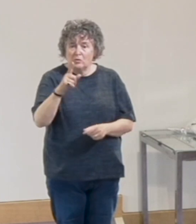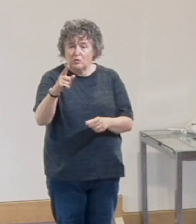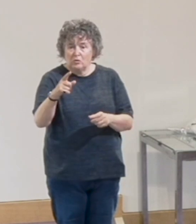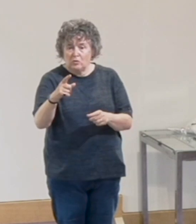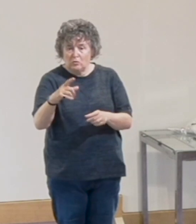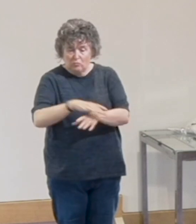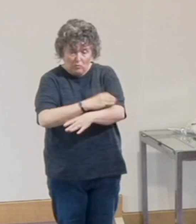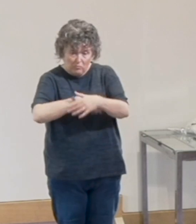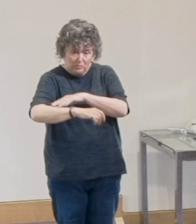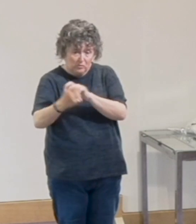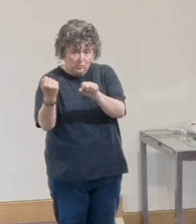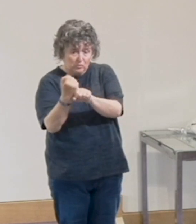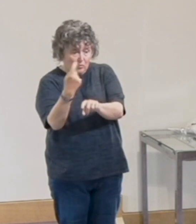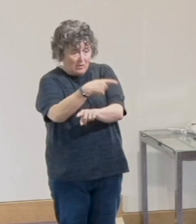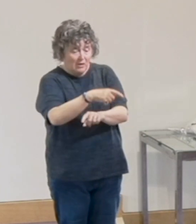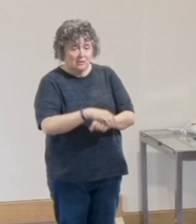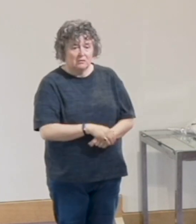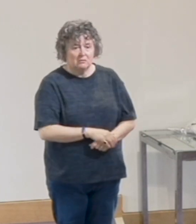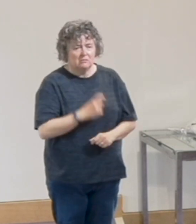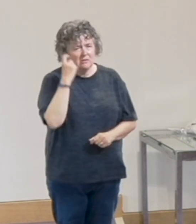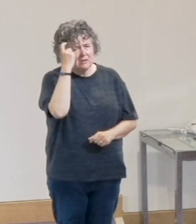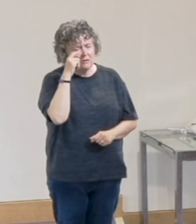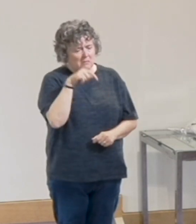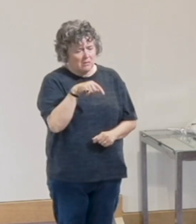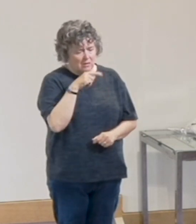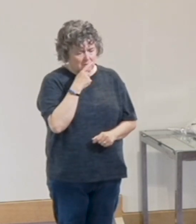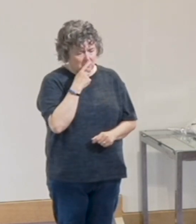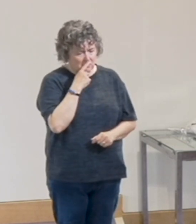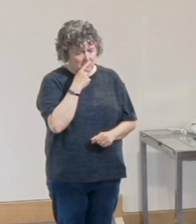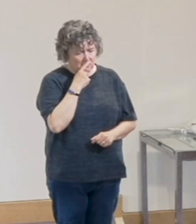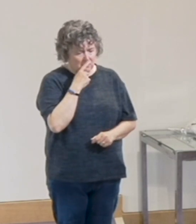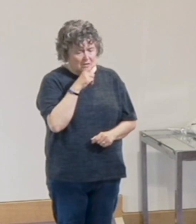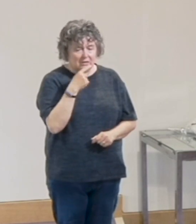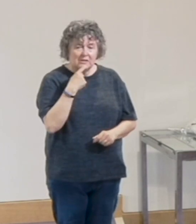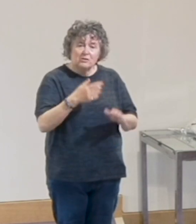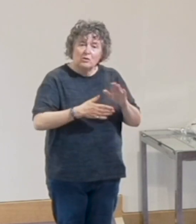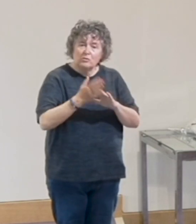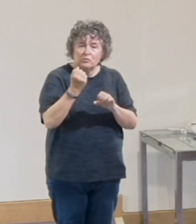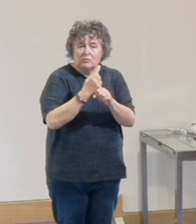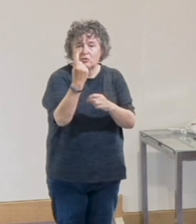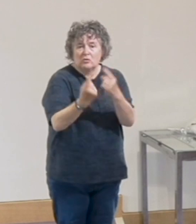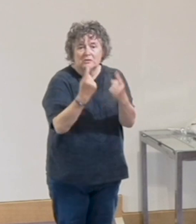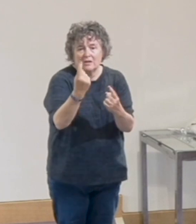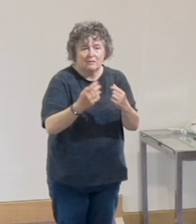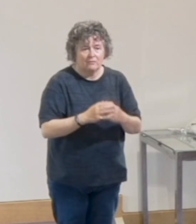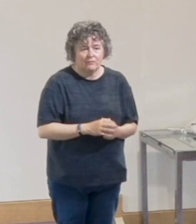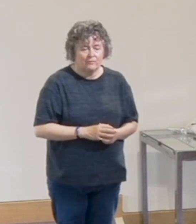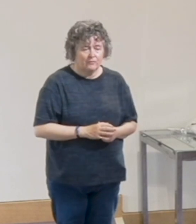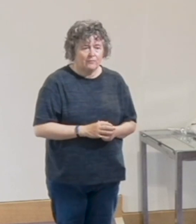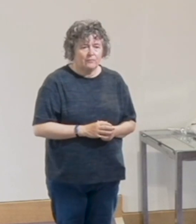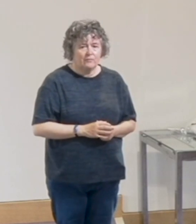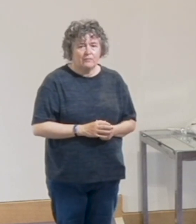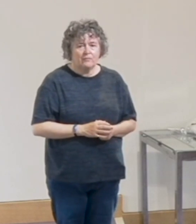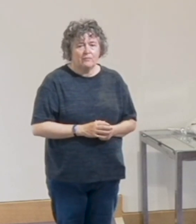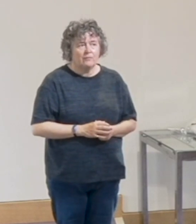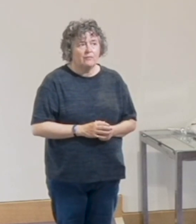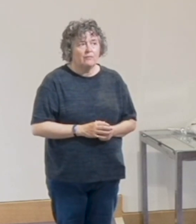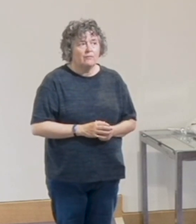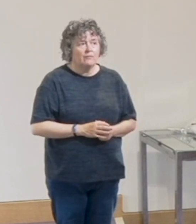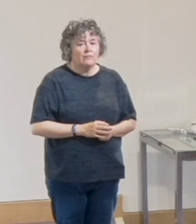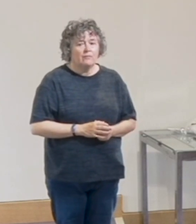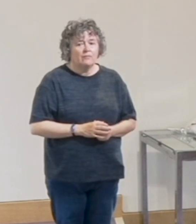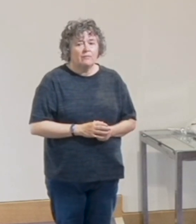thinking about that, I enjoyed doing that. And then it says go and do it. Well I got to tell you folks,